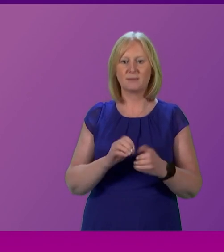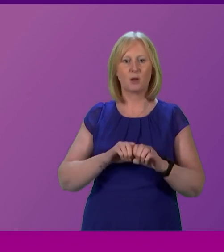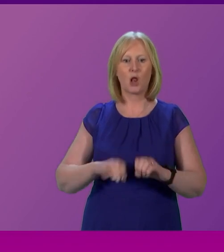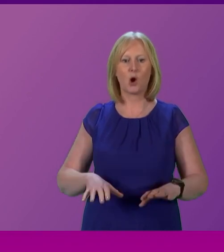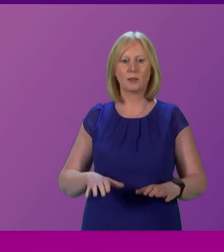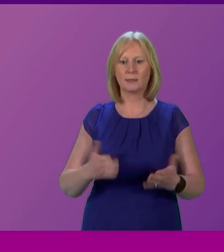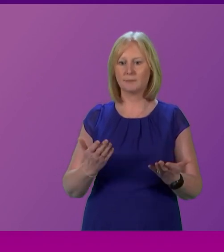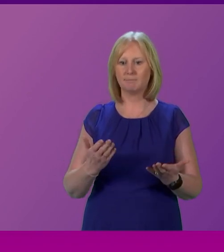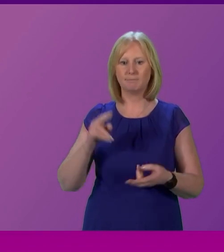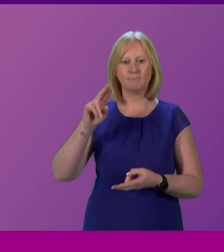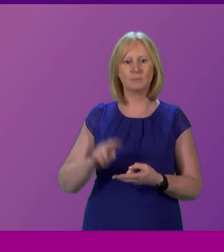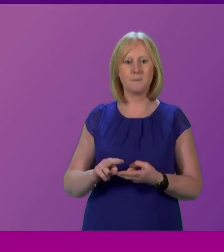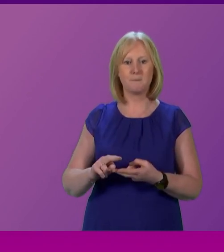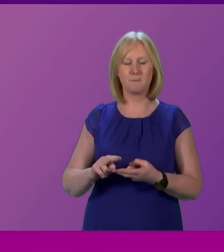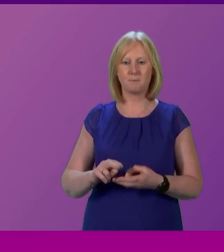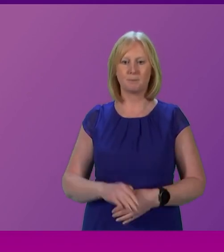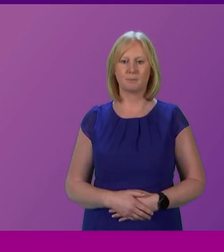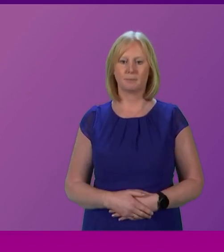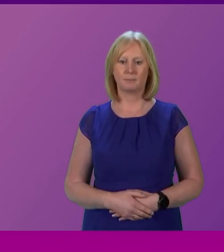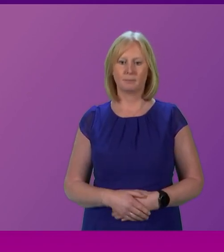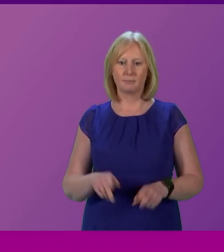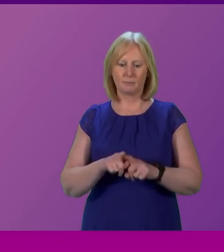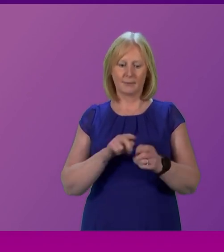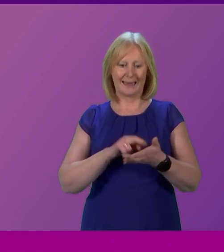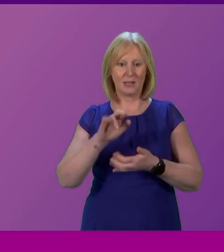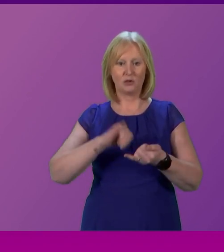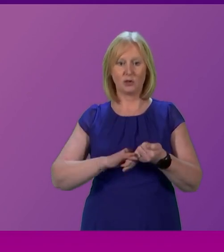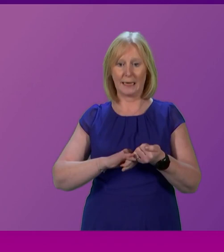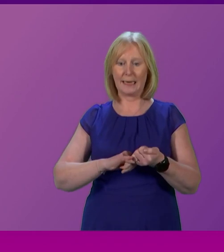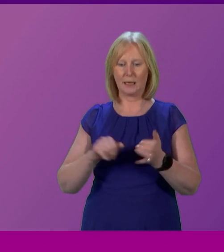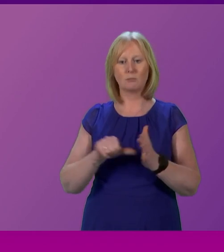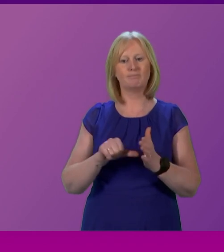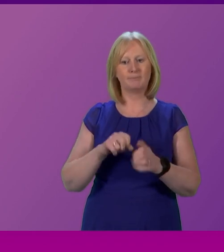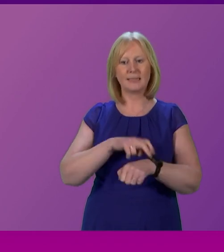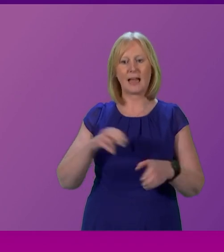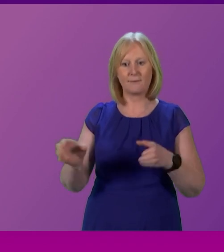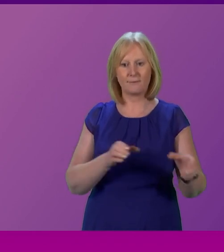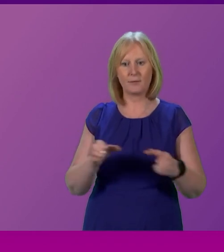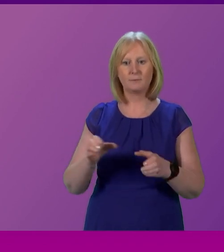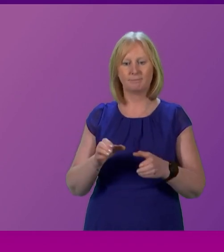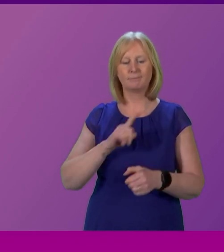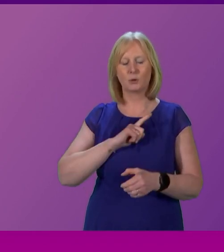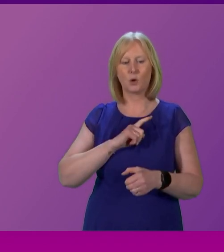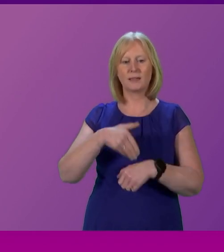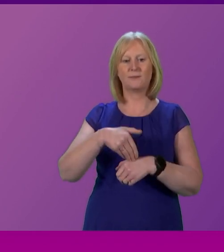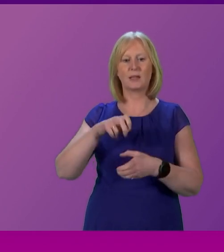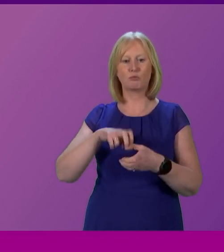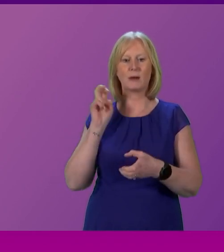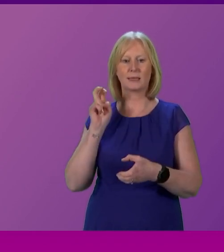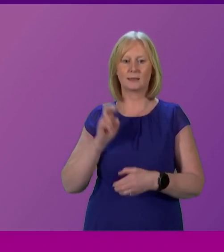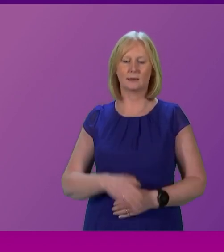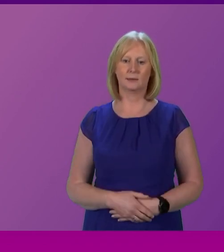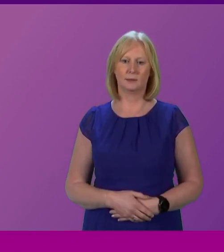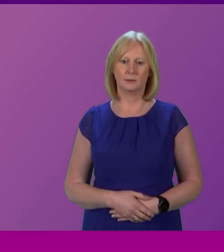dealing with a staffing crisis while trying to rebuild from a pandemic. Brexit is harming everyone in Scotland,